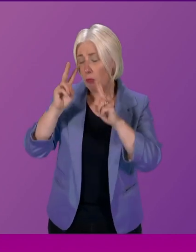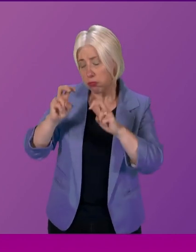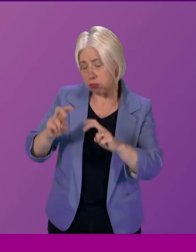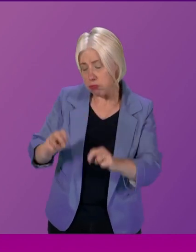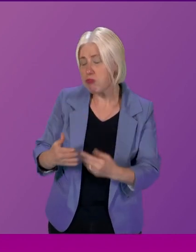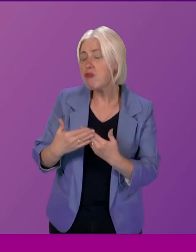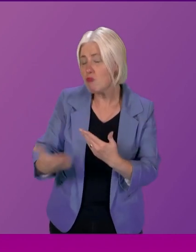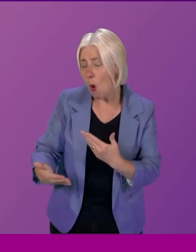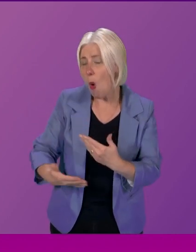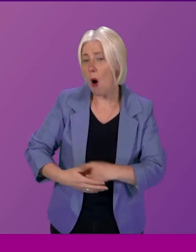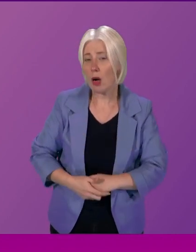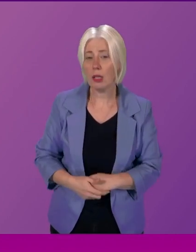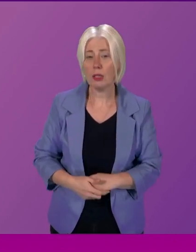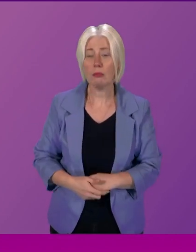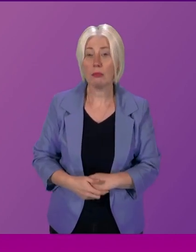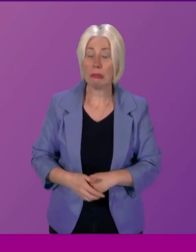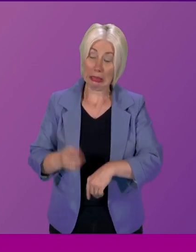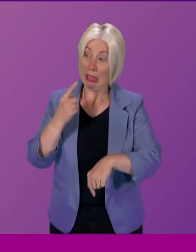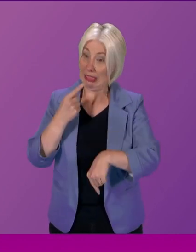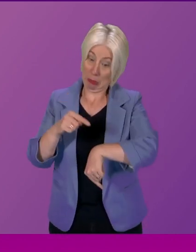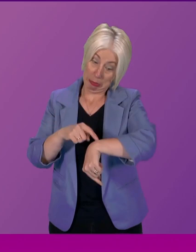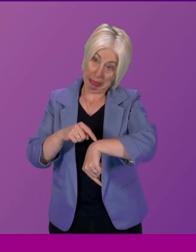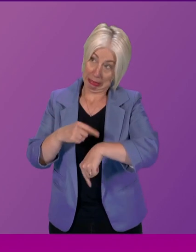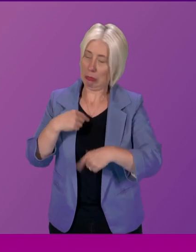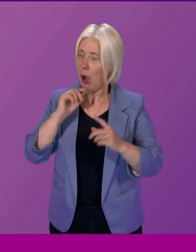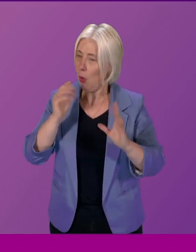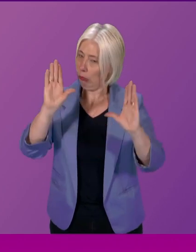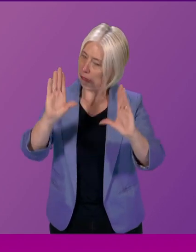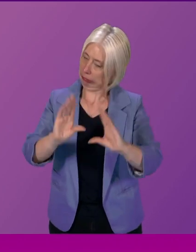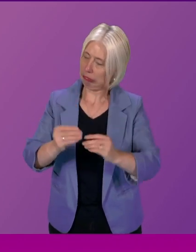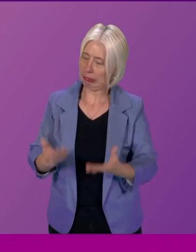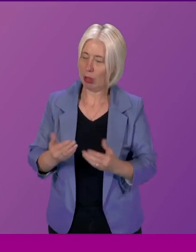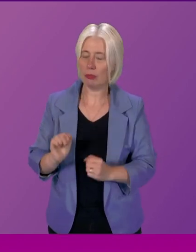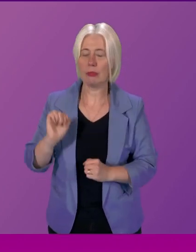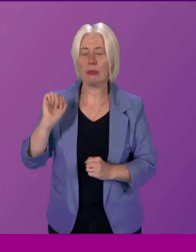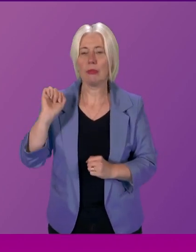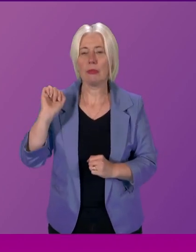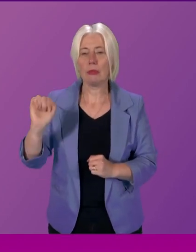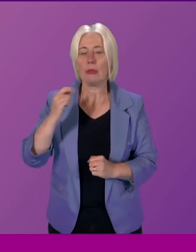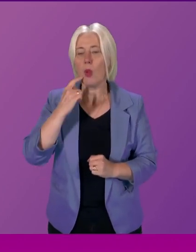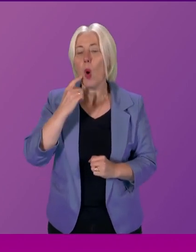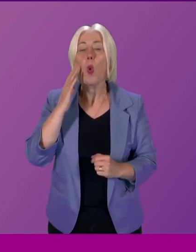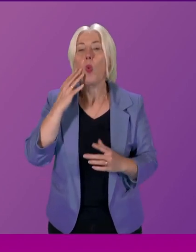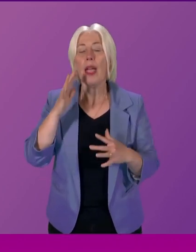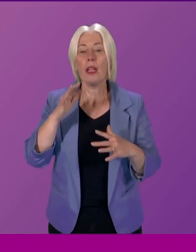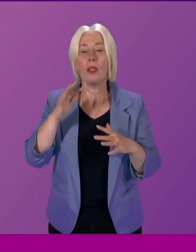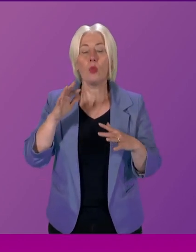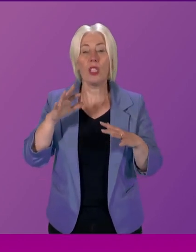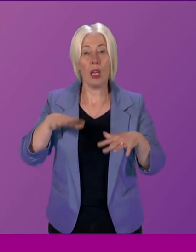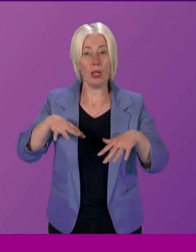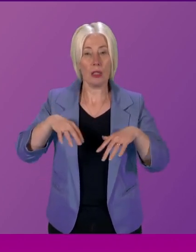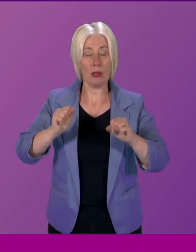having just made a comment about time I'm going to wind up Edwin Morgan in his poem for the opening of this building open